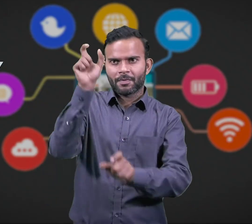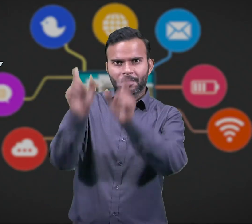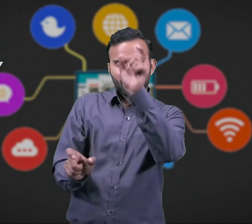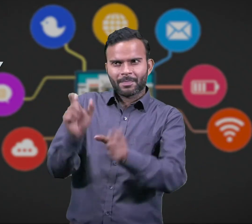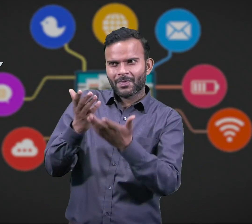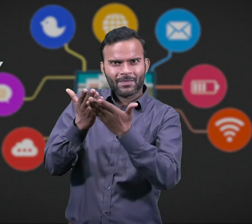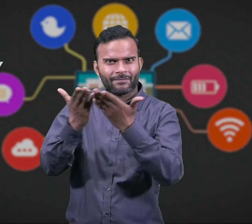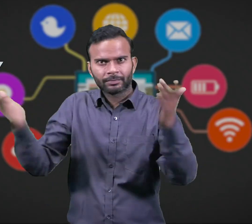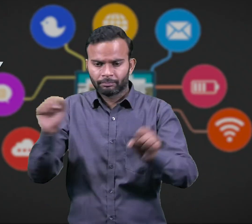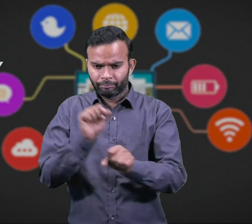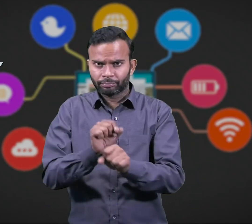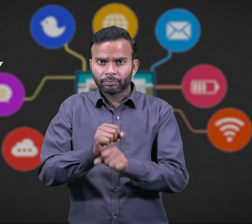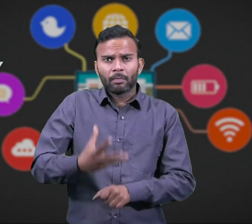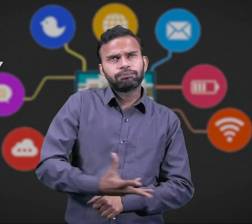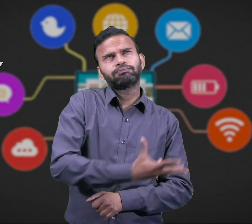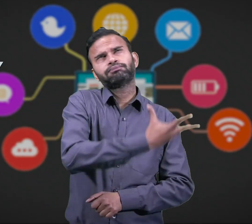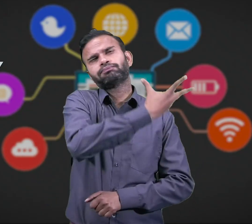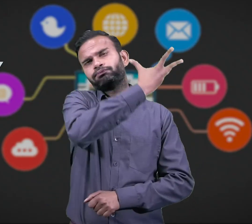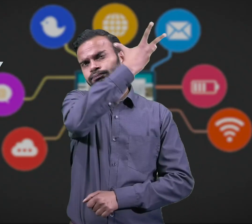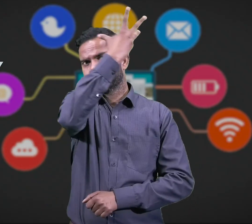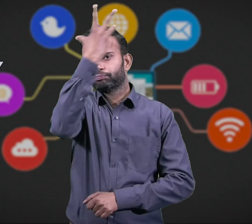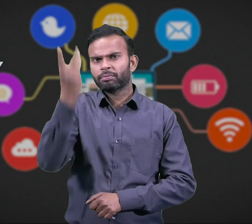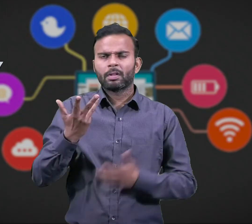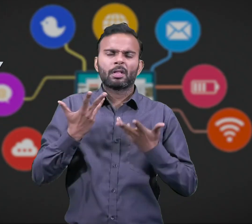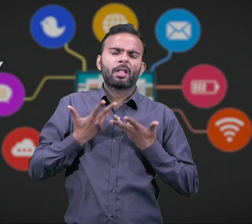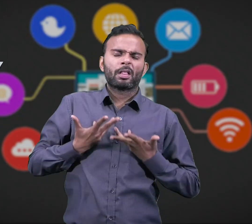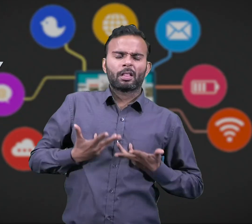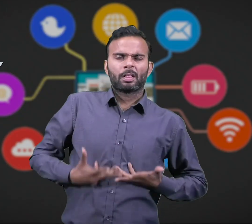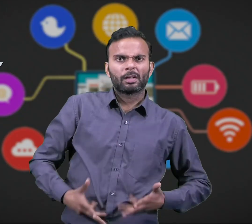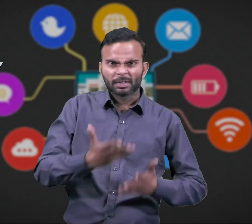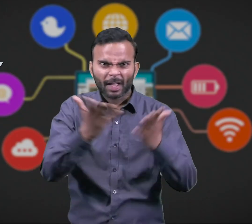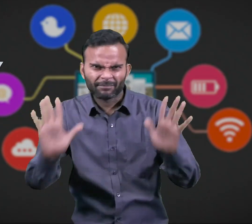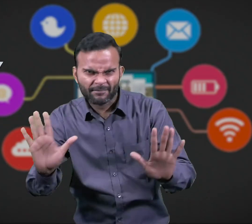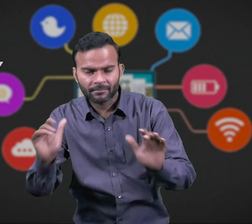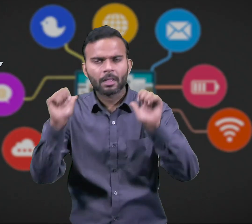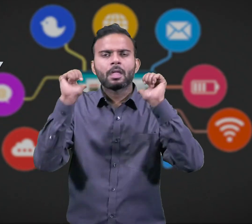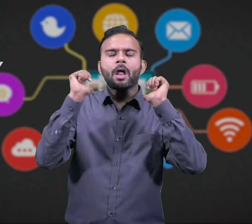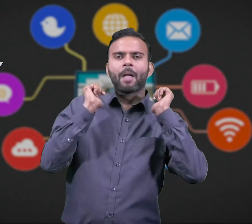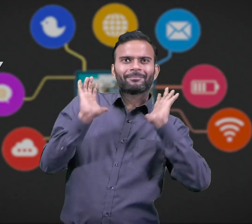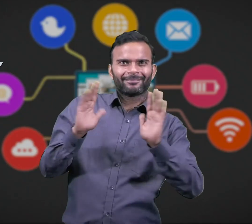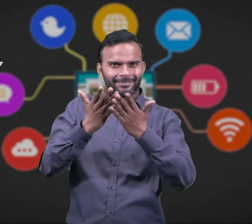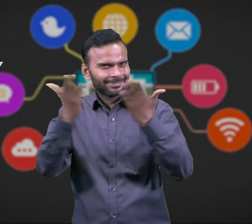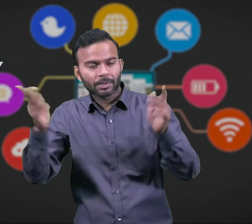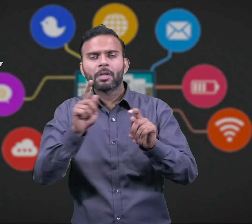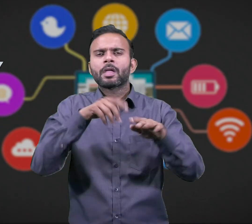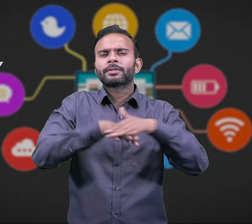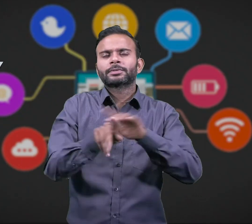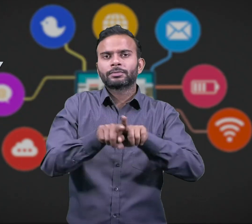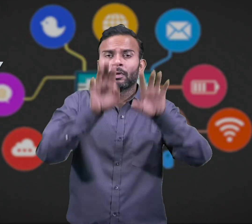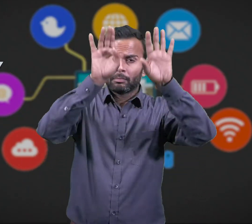When we humans work with much data, we usually get tired. But, computer doesn't get